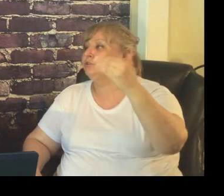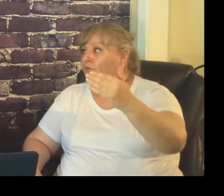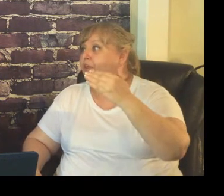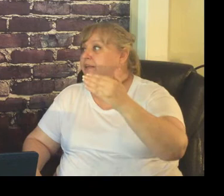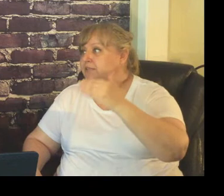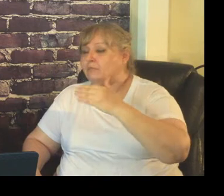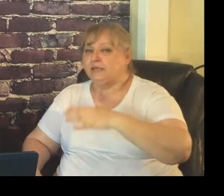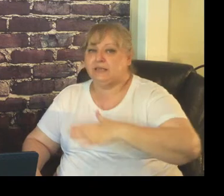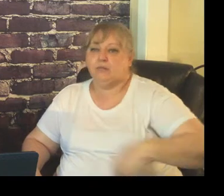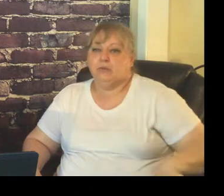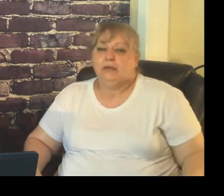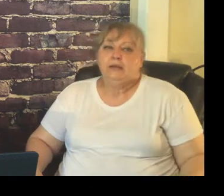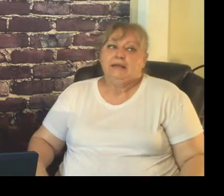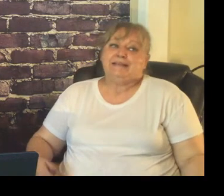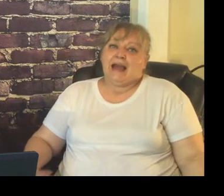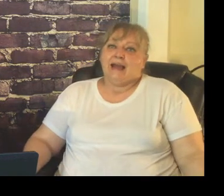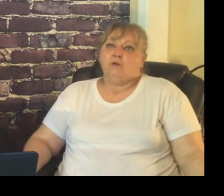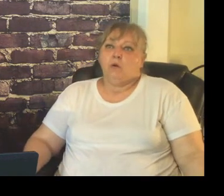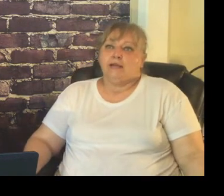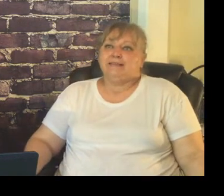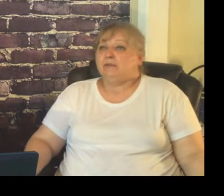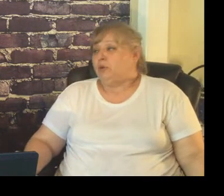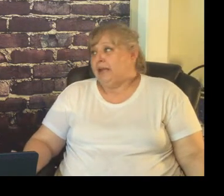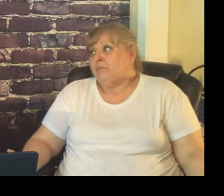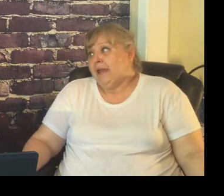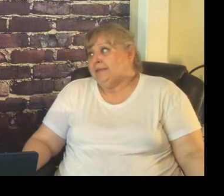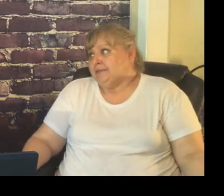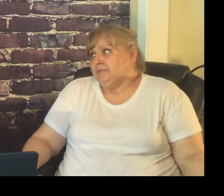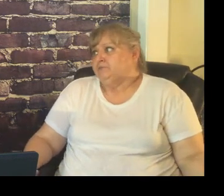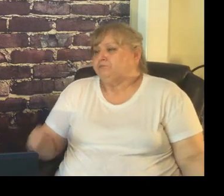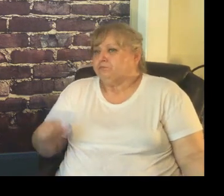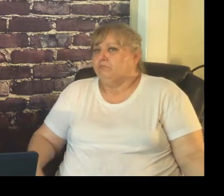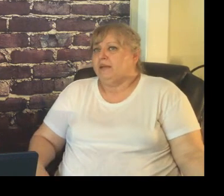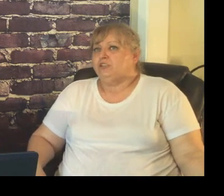do things step by step the other one is the brain based management